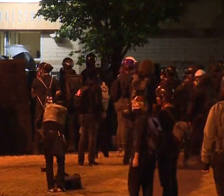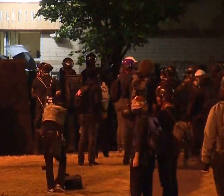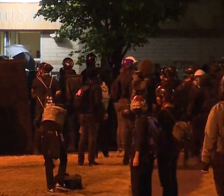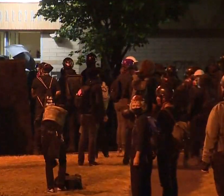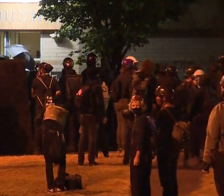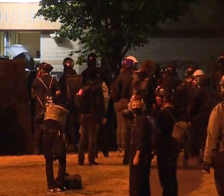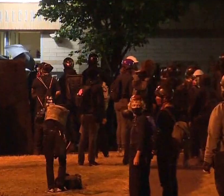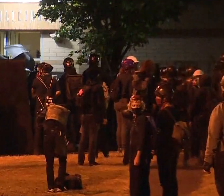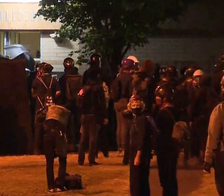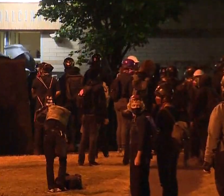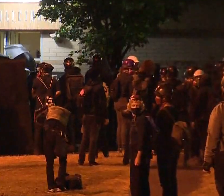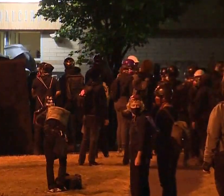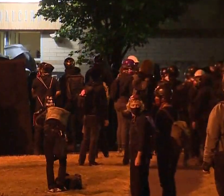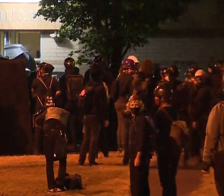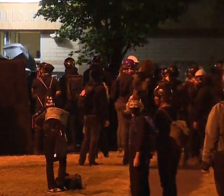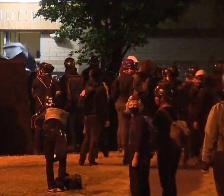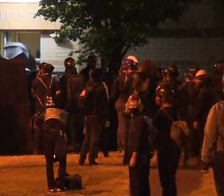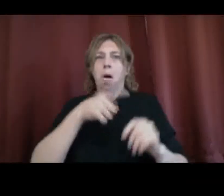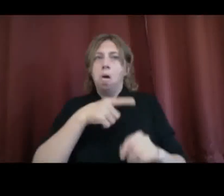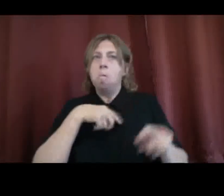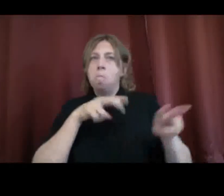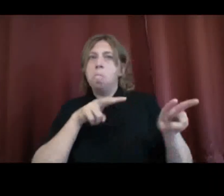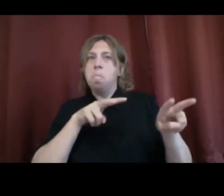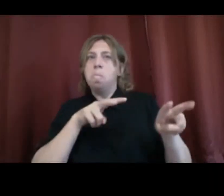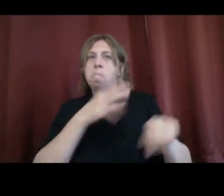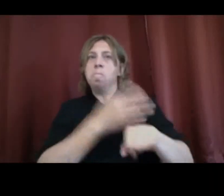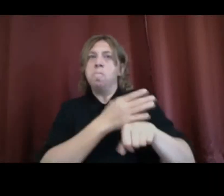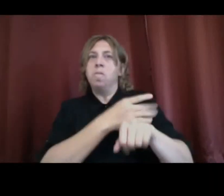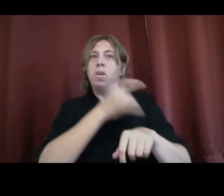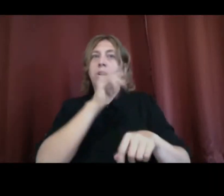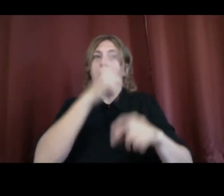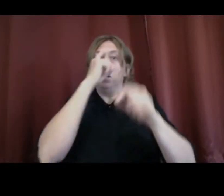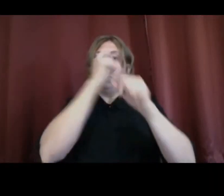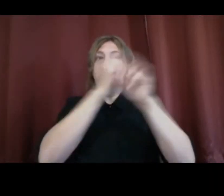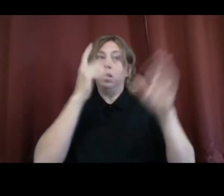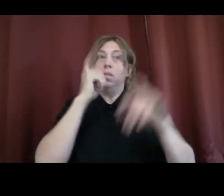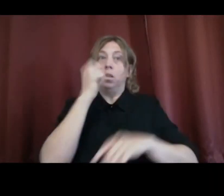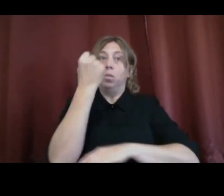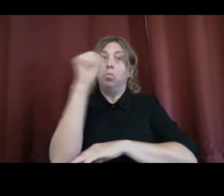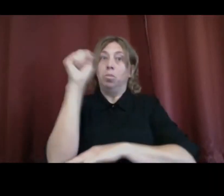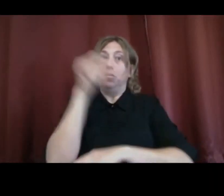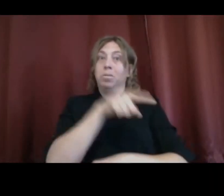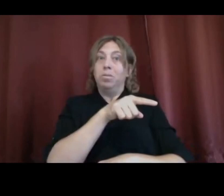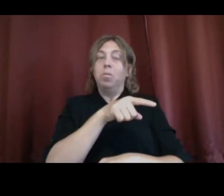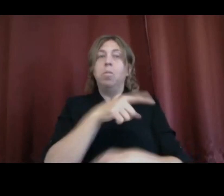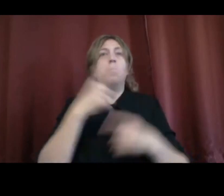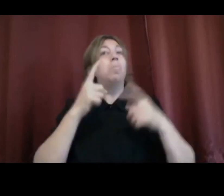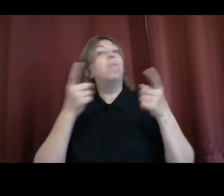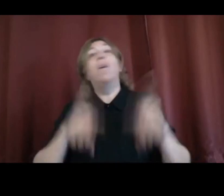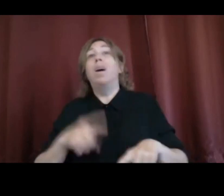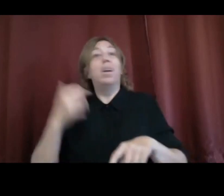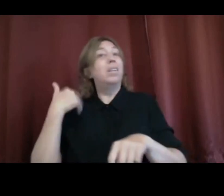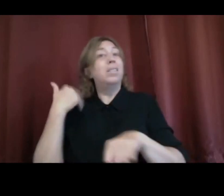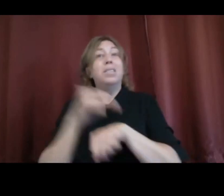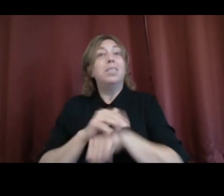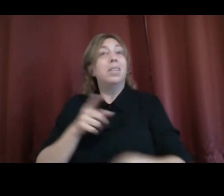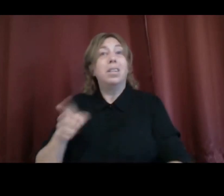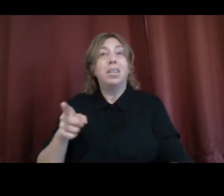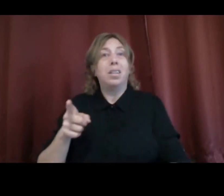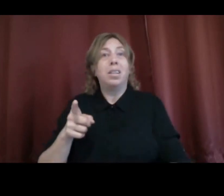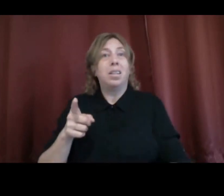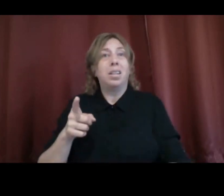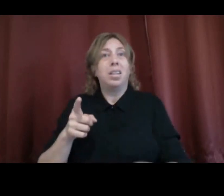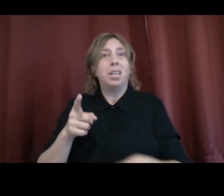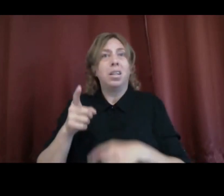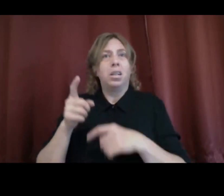residential neighborhood and attached to condos. But last night, within the first seven minutes of this group showing up at the precinct,